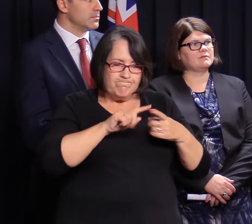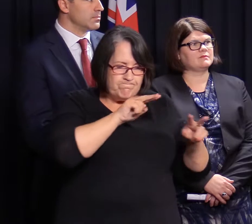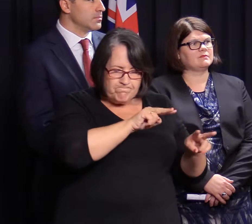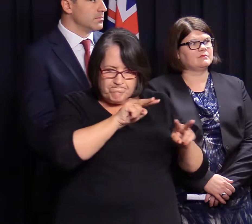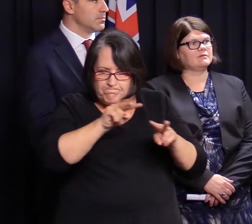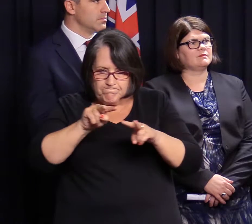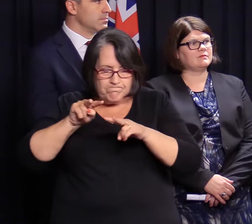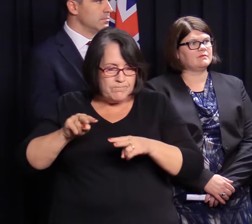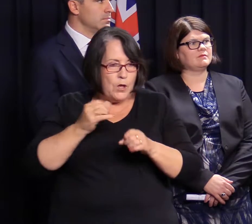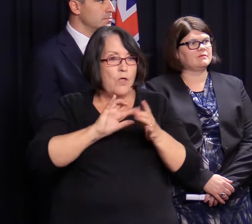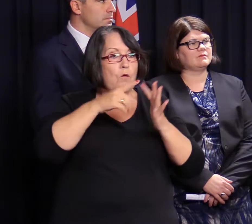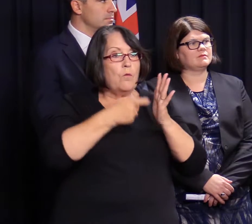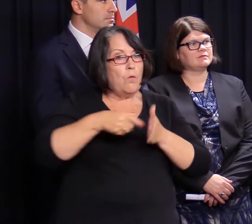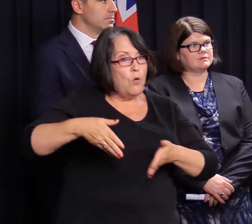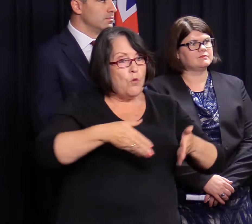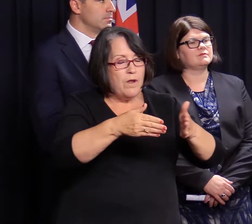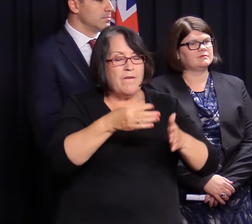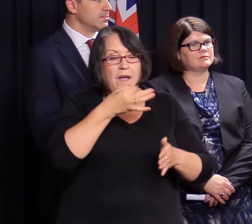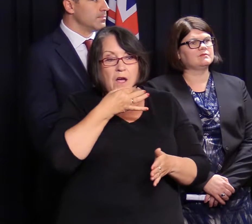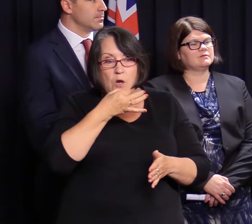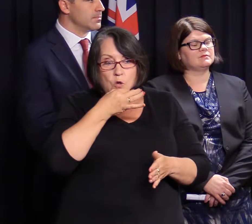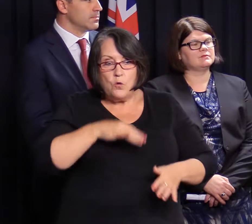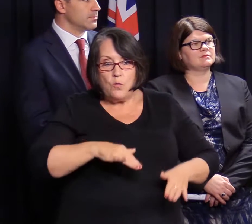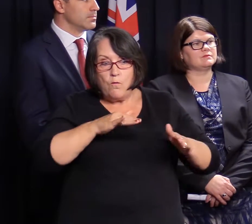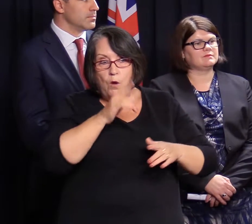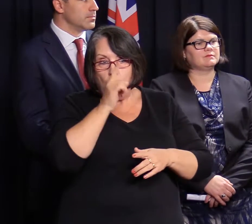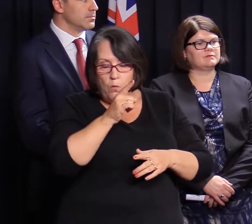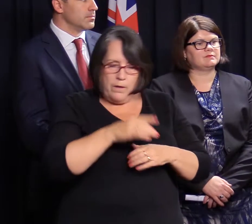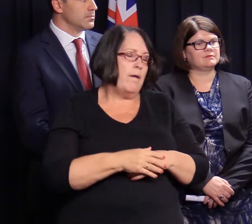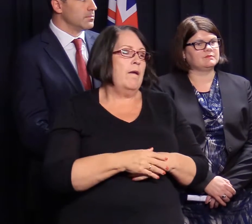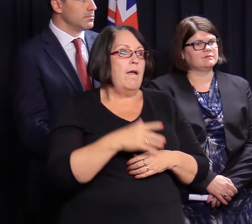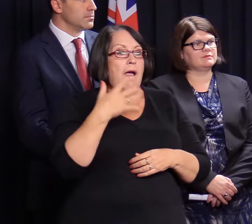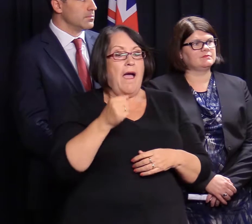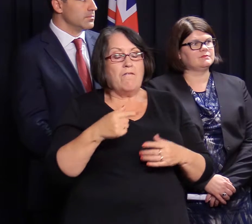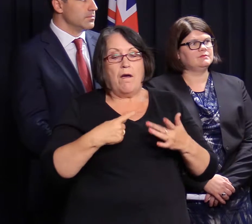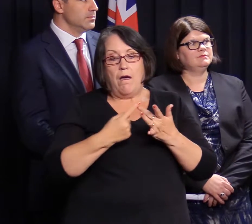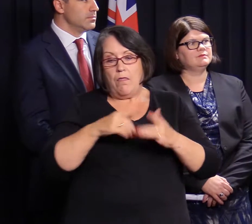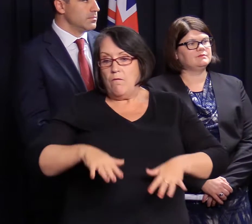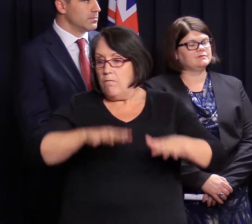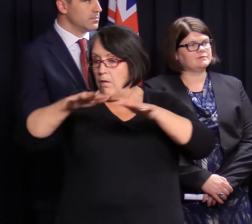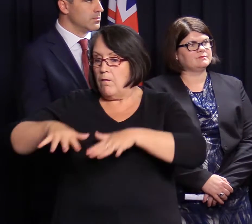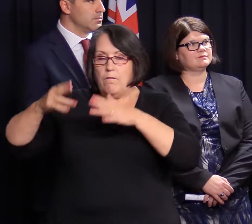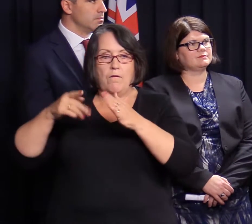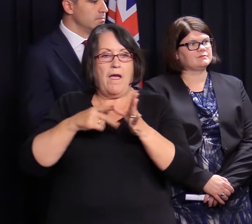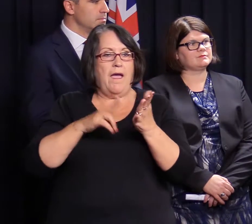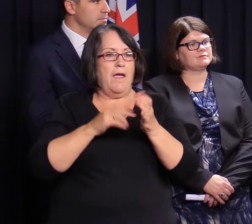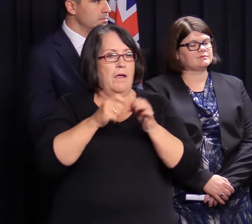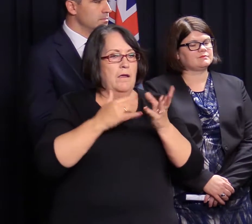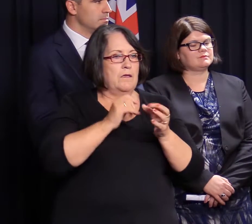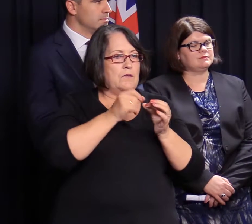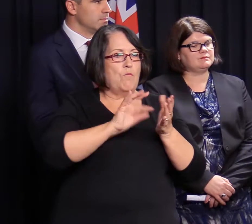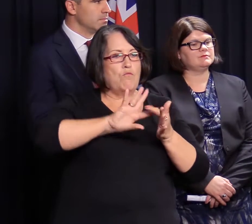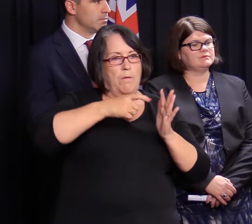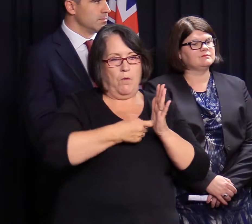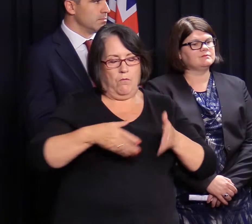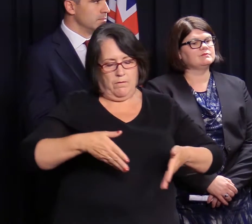close eye on the Gawla River which is at a minor flood warning level. We also have generalised flood warnings in place for the Angus and the Bremer Rivers.